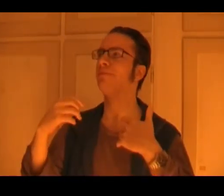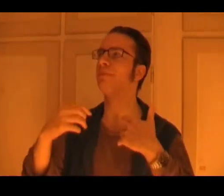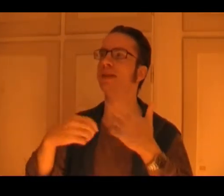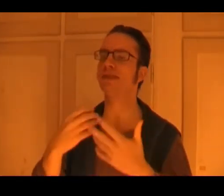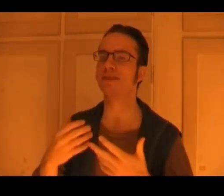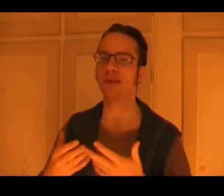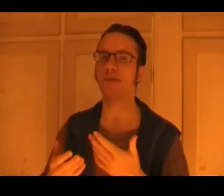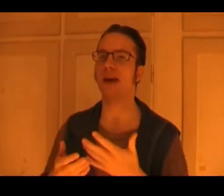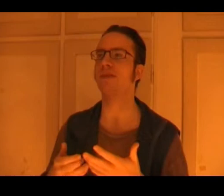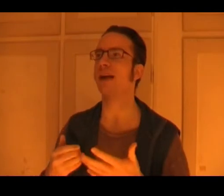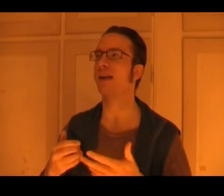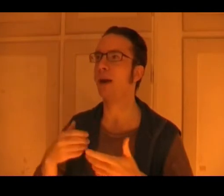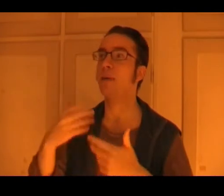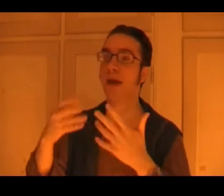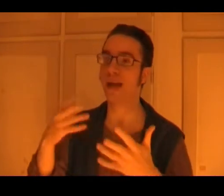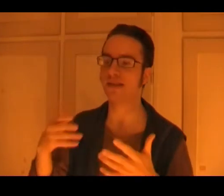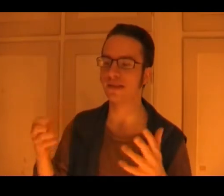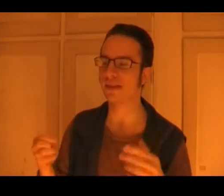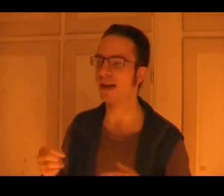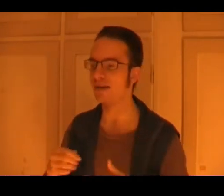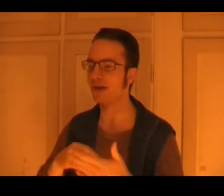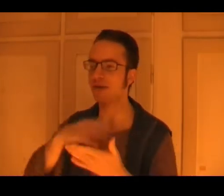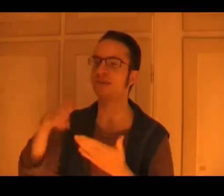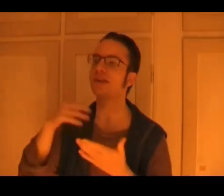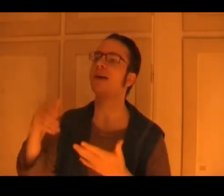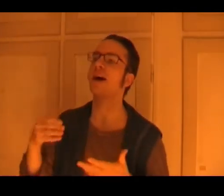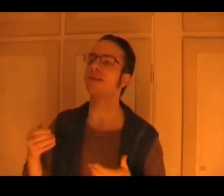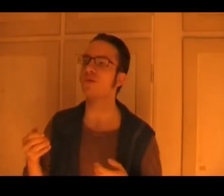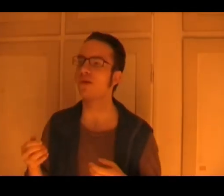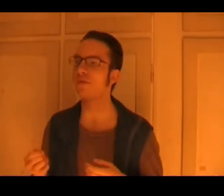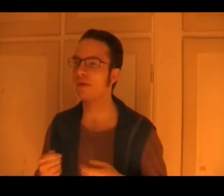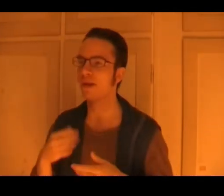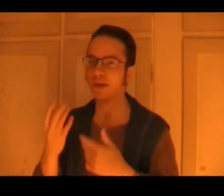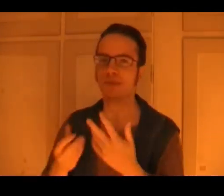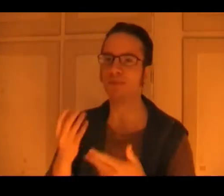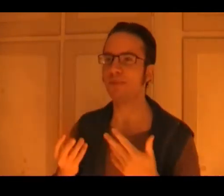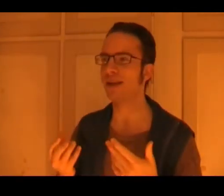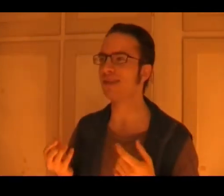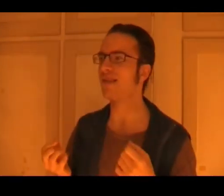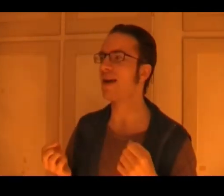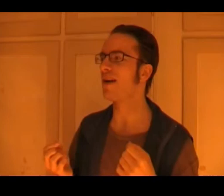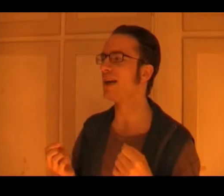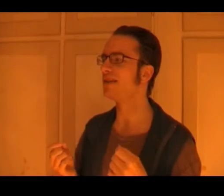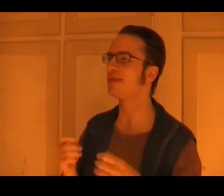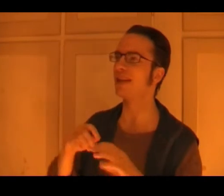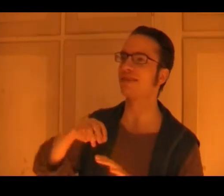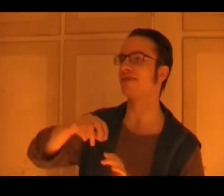because, you know, you have to, like, pay to get on, you know, there's a sort of message there, and it's, it's,